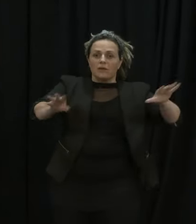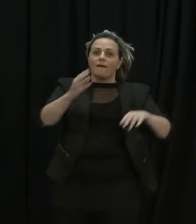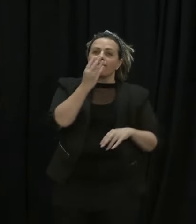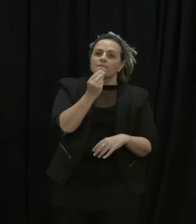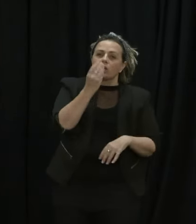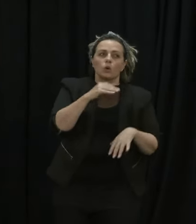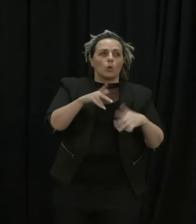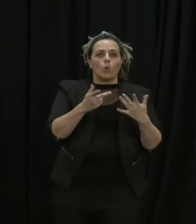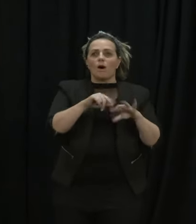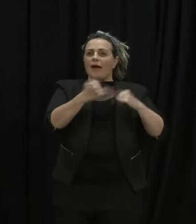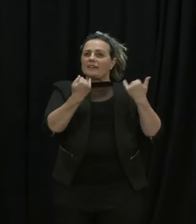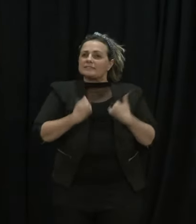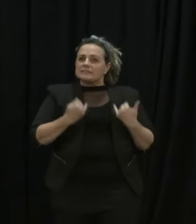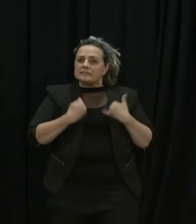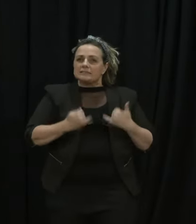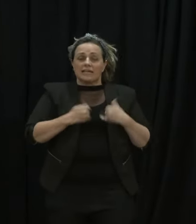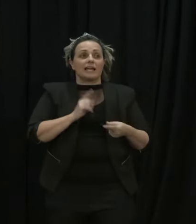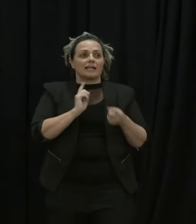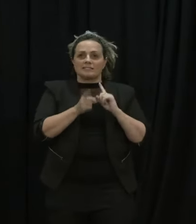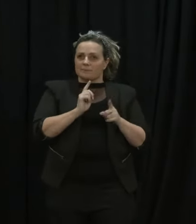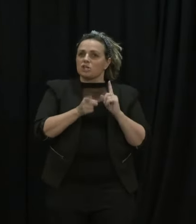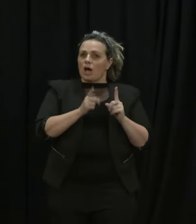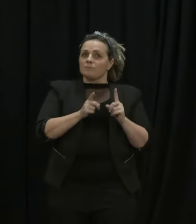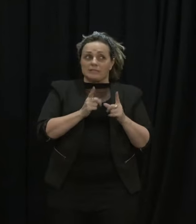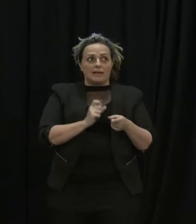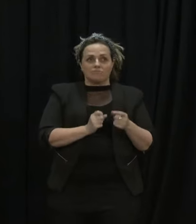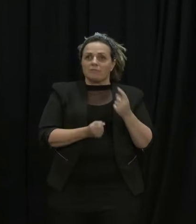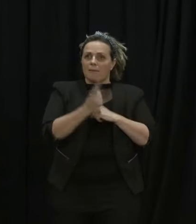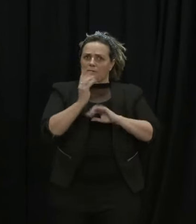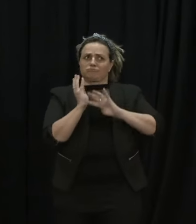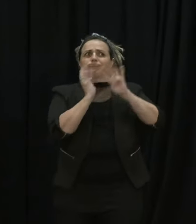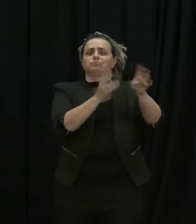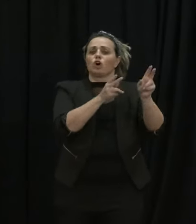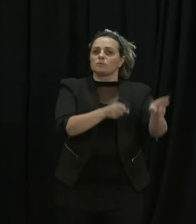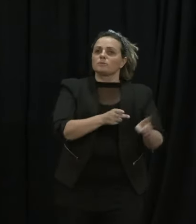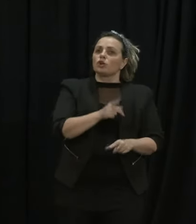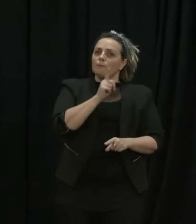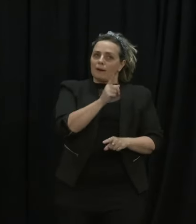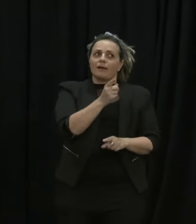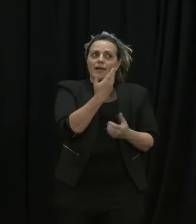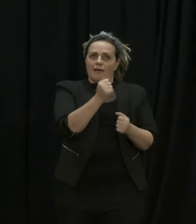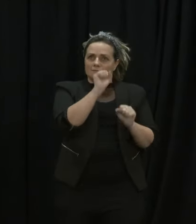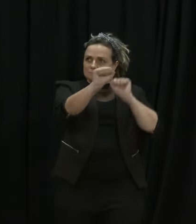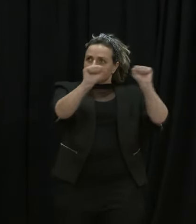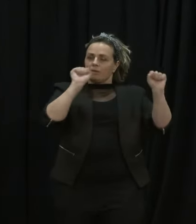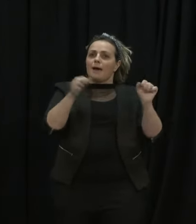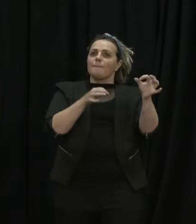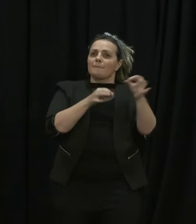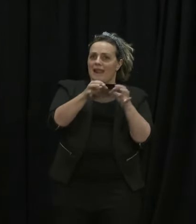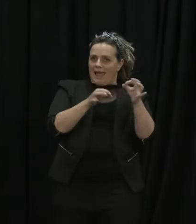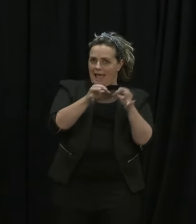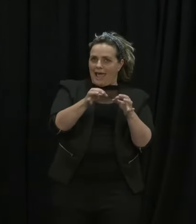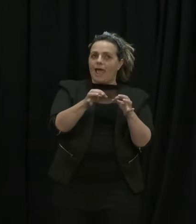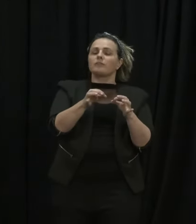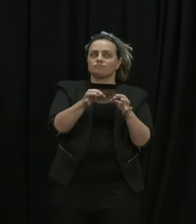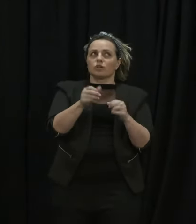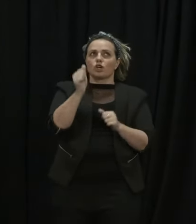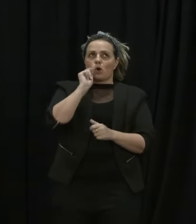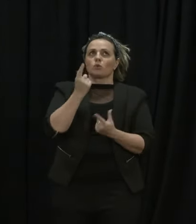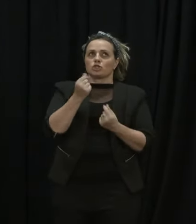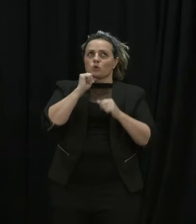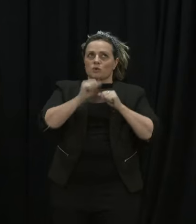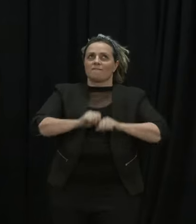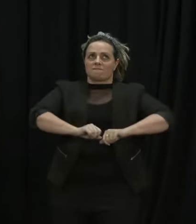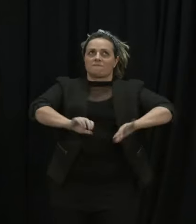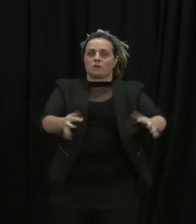or you have other reasons why hospitals have systems to allow themselves to be able to move resources around so I think that's what Dr McElnay